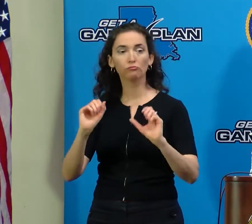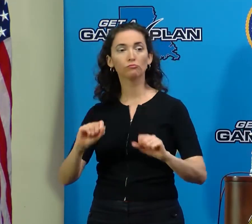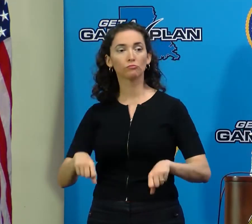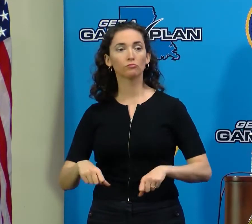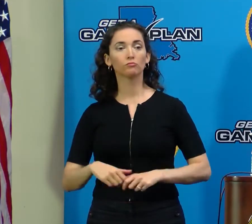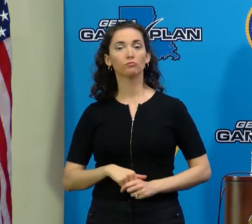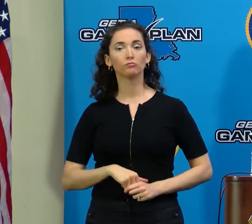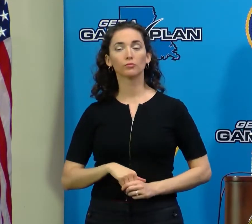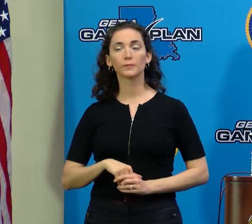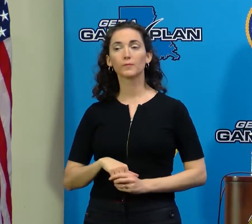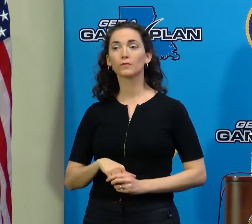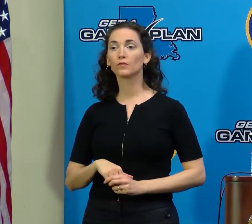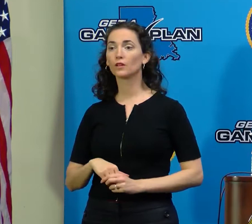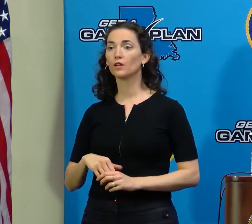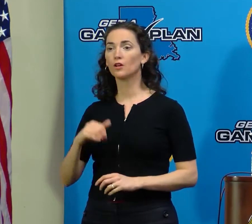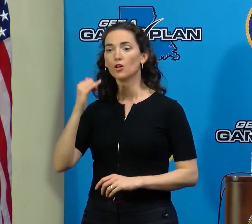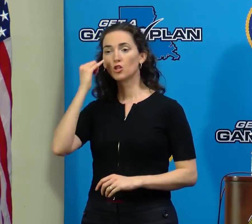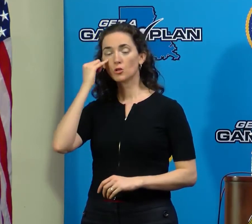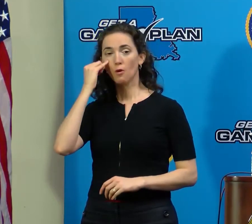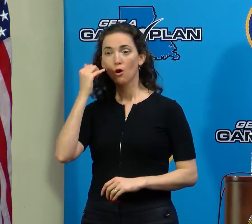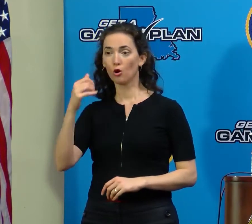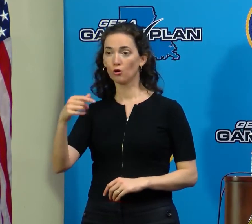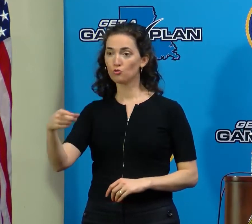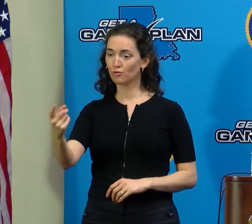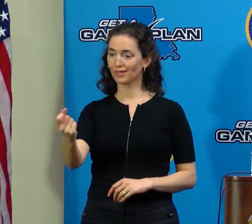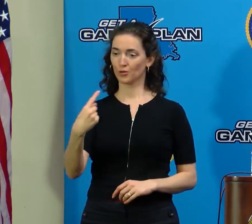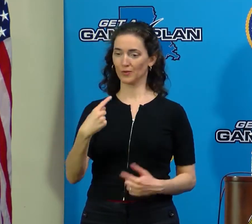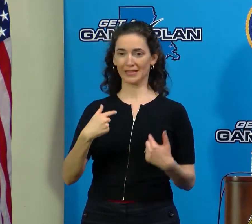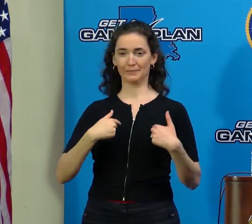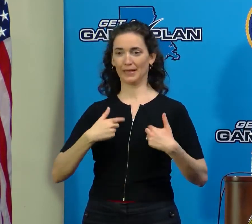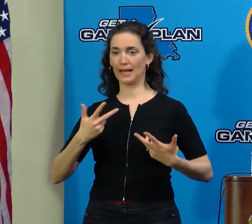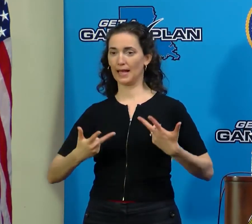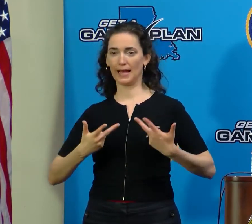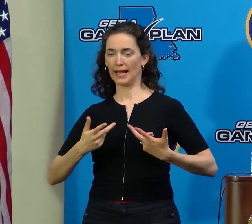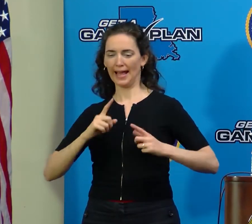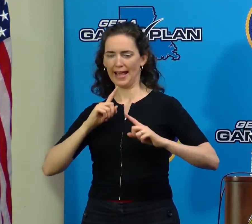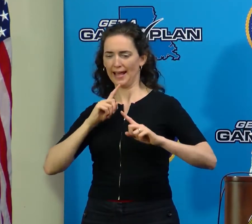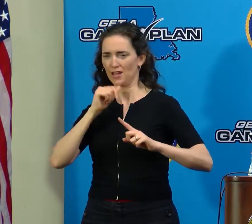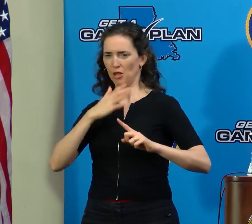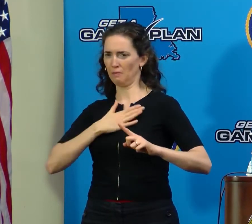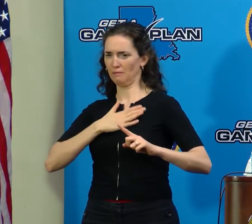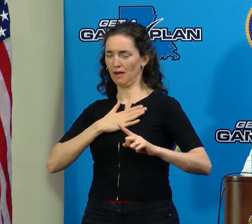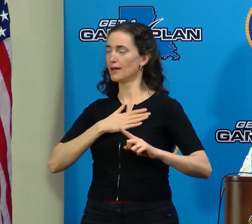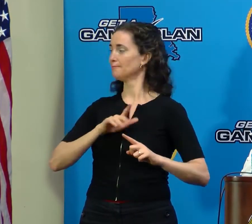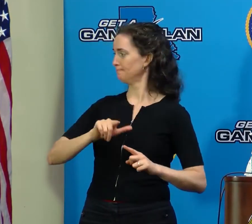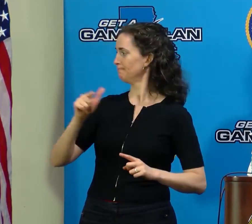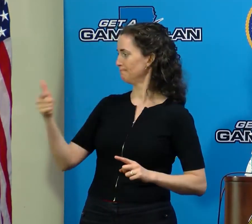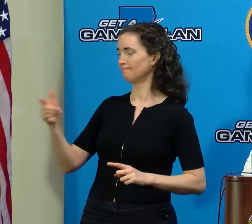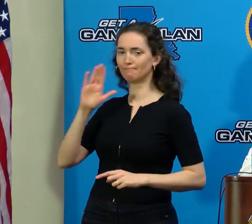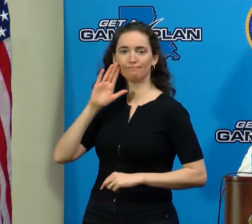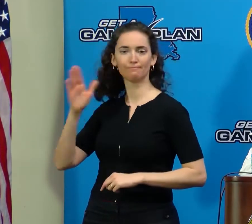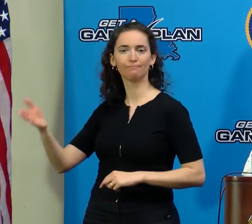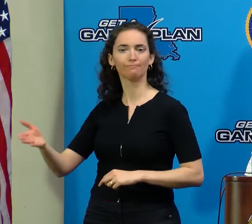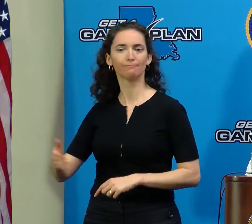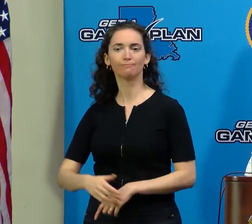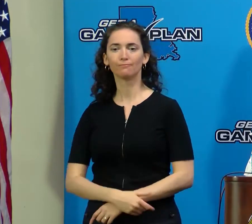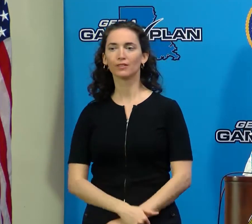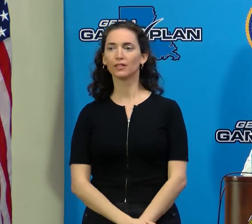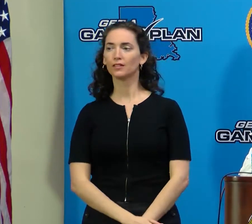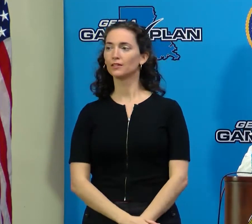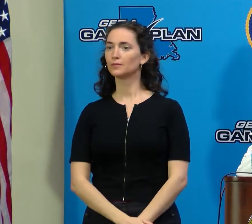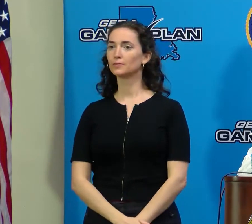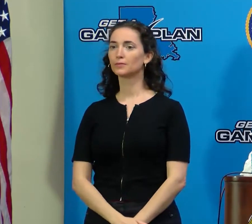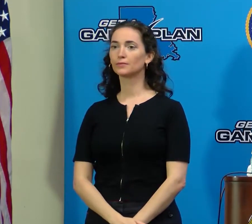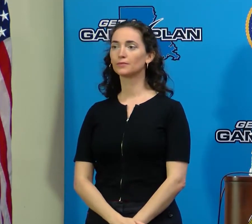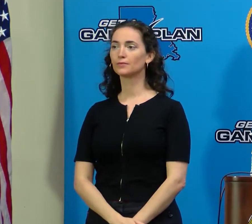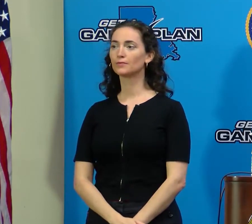And certainly, if I feel like one of them would be better able to answer a question, I'll ask them to come up and respond.